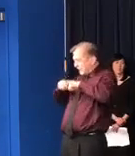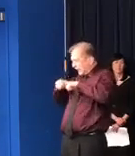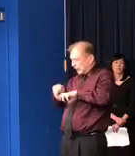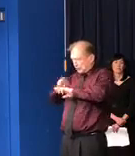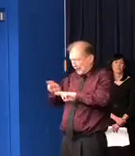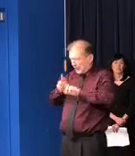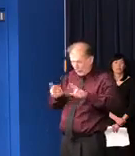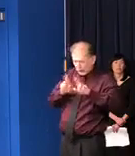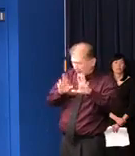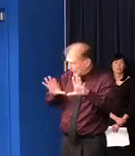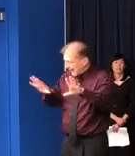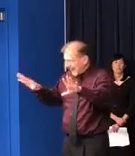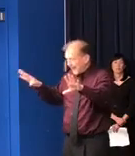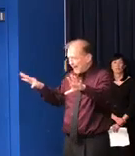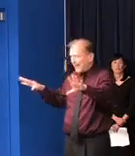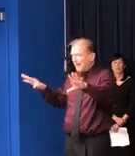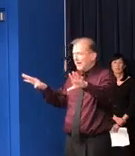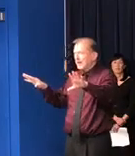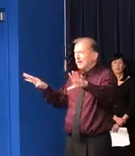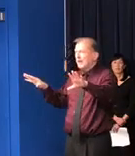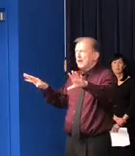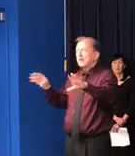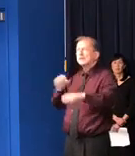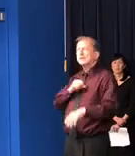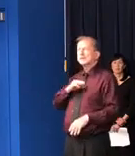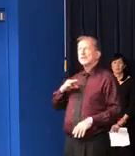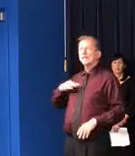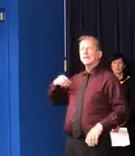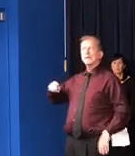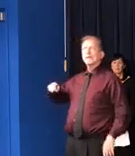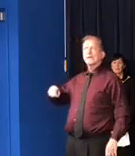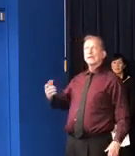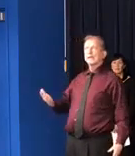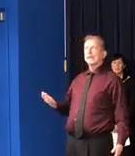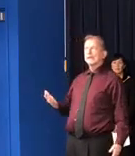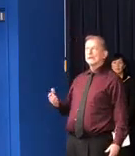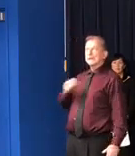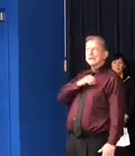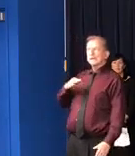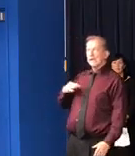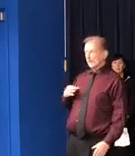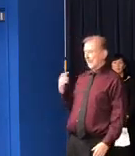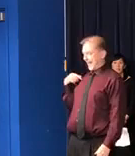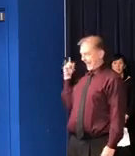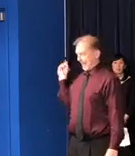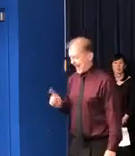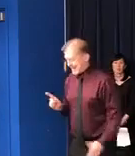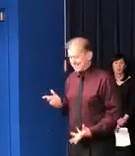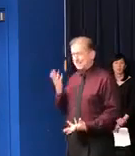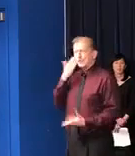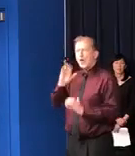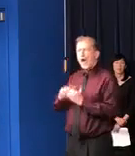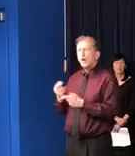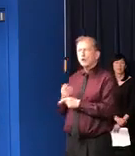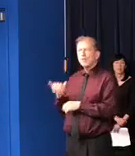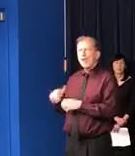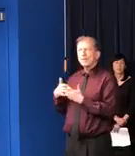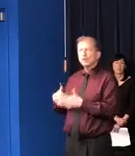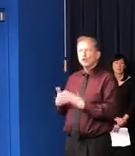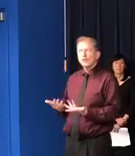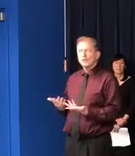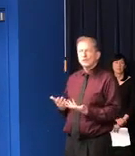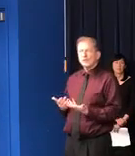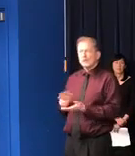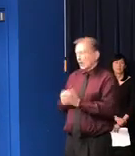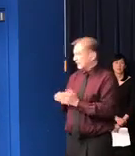right? If you've got all that, you still need the lab technicians who are trained on the machines. And guess what? Those are in